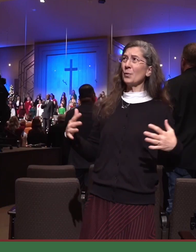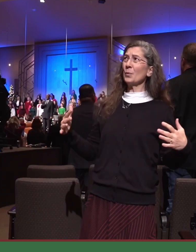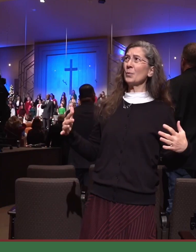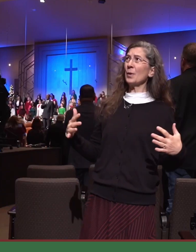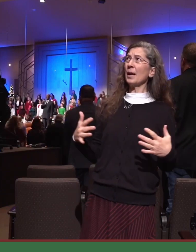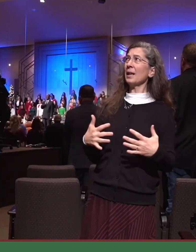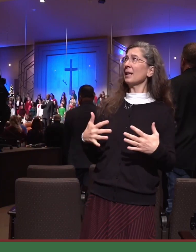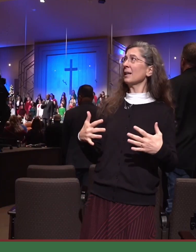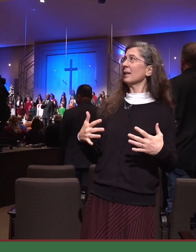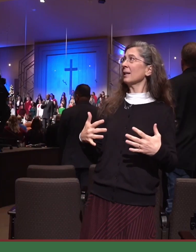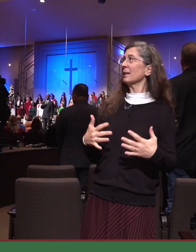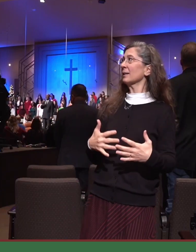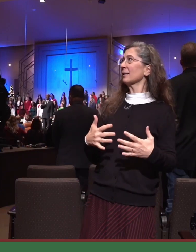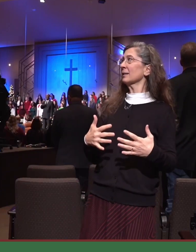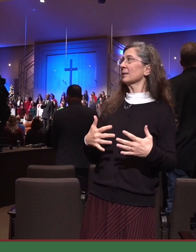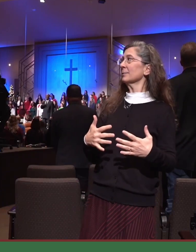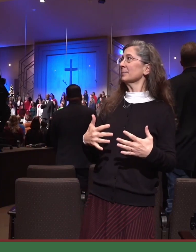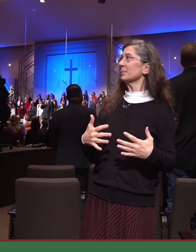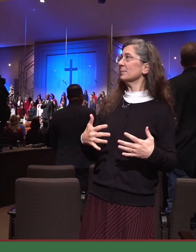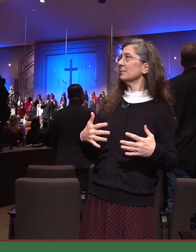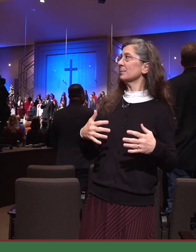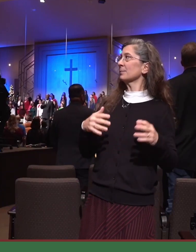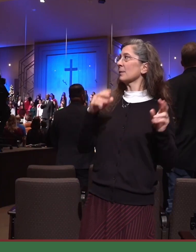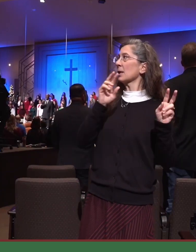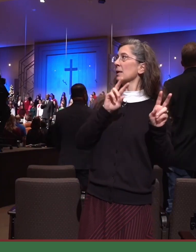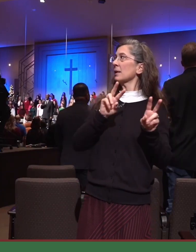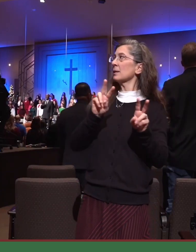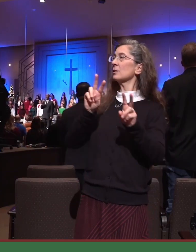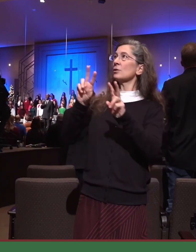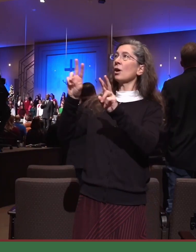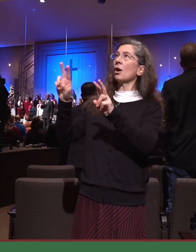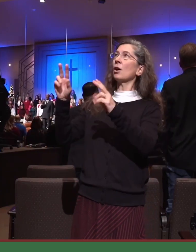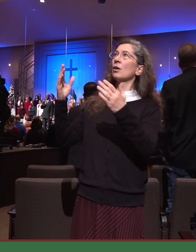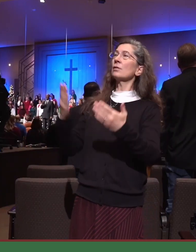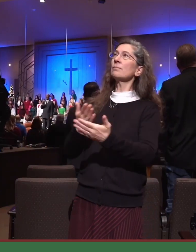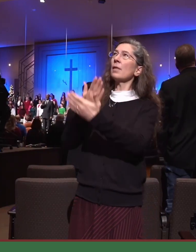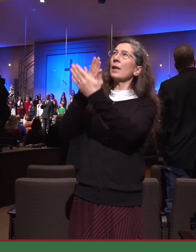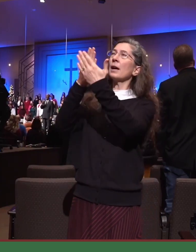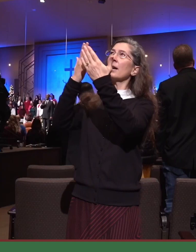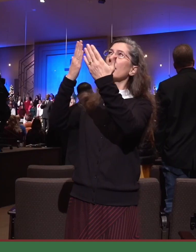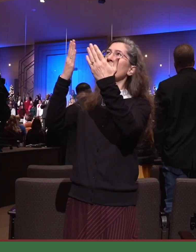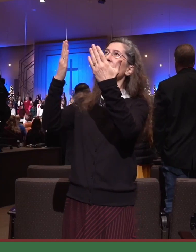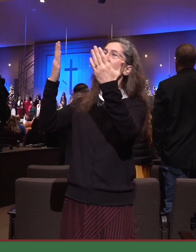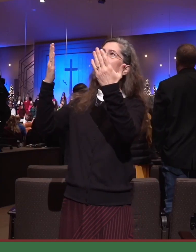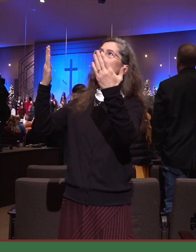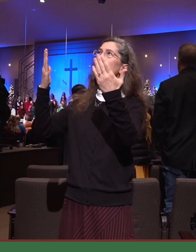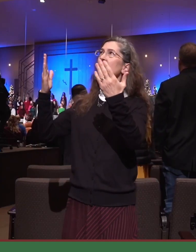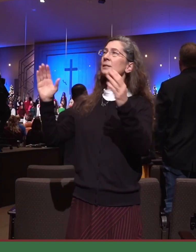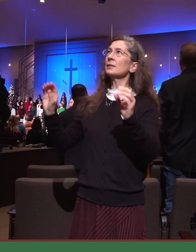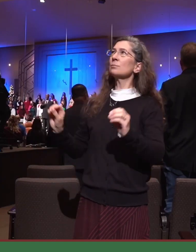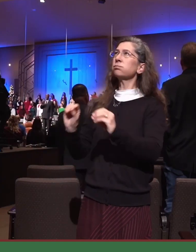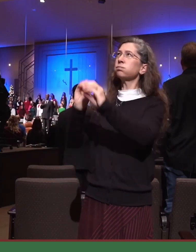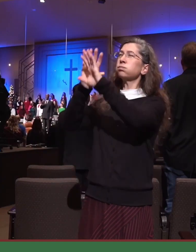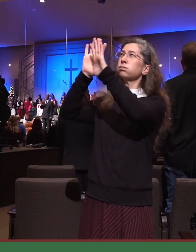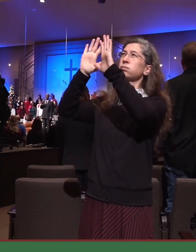will fall upon the earth. Pray now, the angels, for